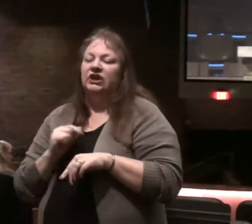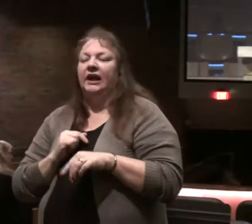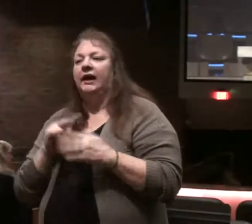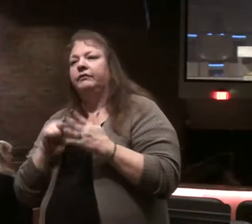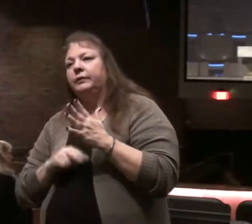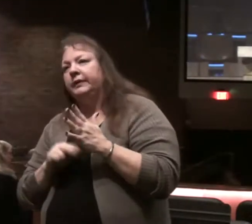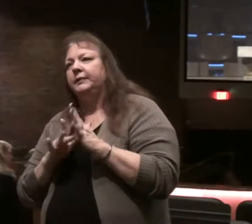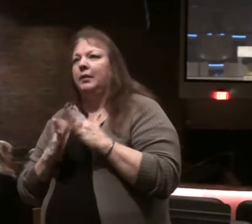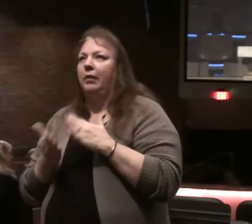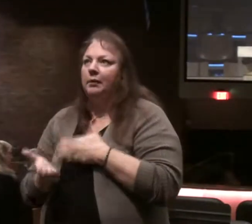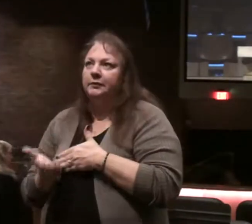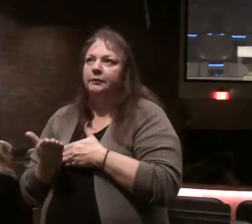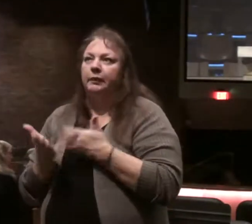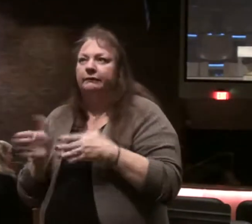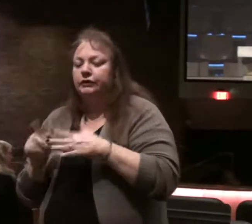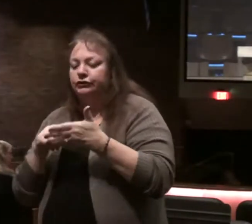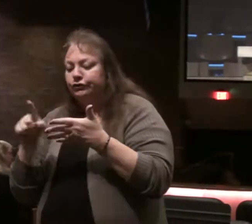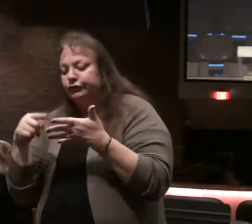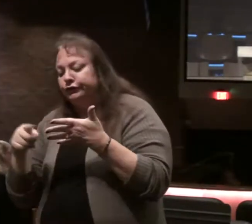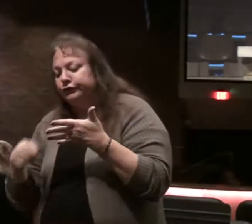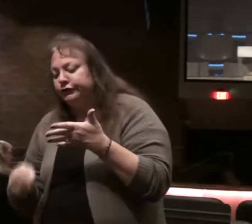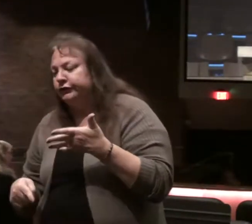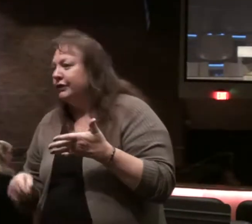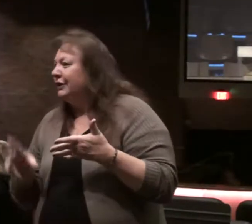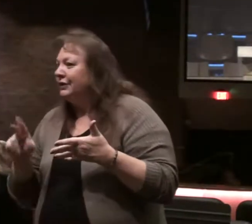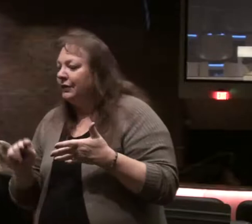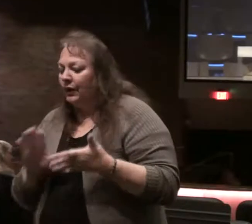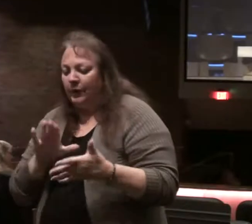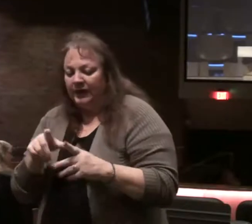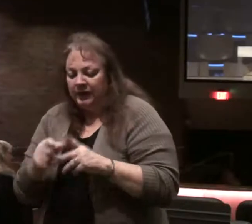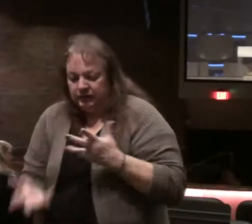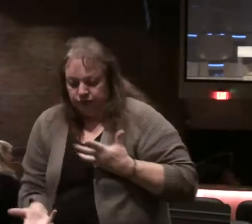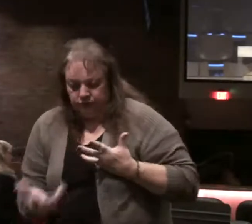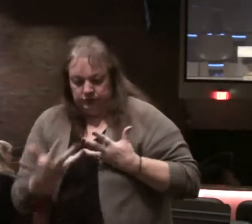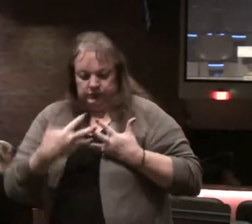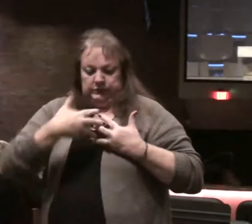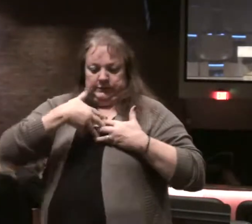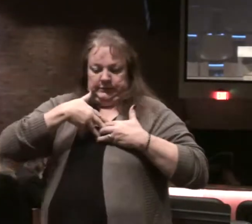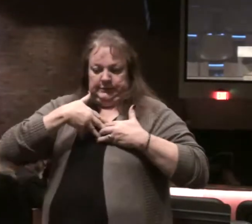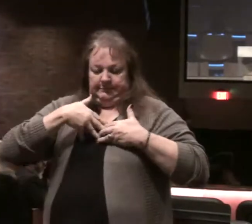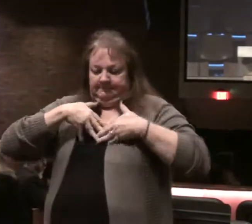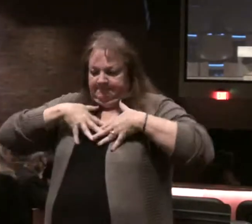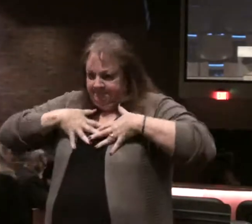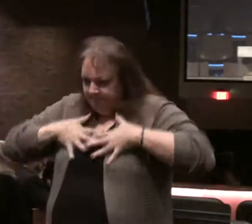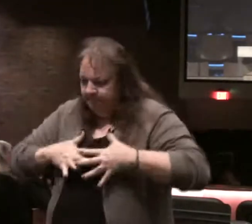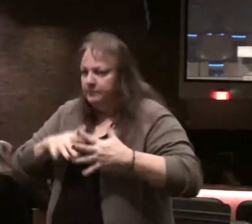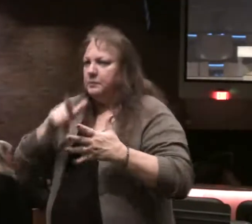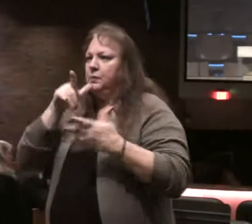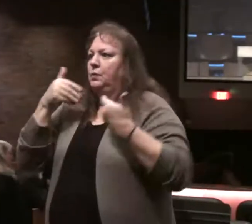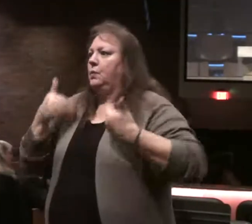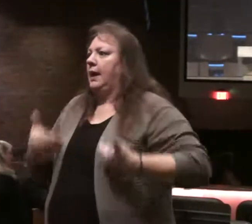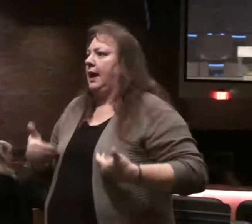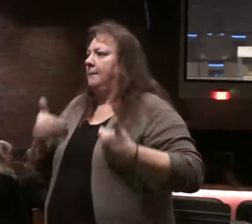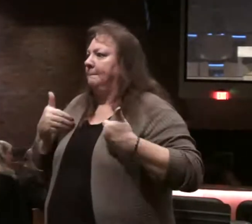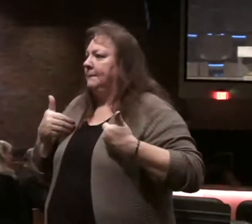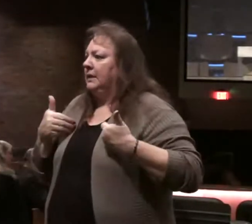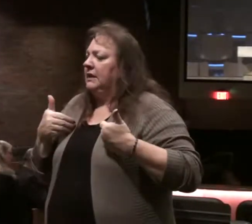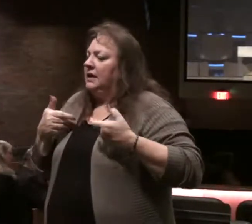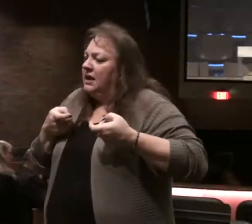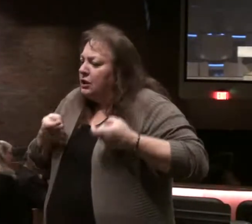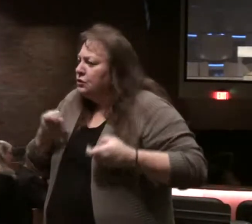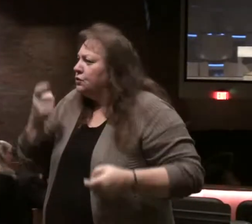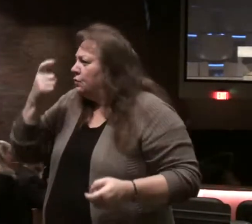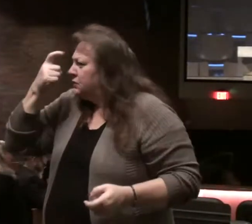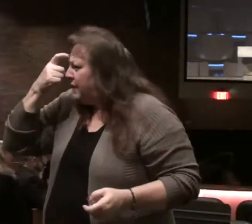devotion, but I want the word of God to get in me. To be driving my life. To be controlling